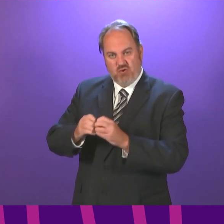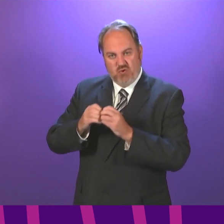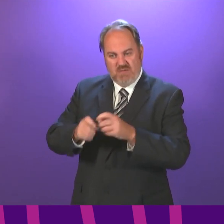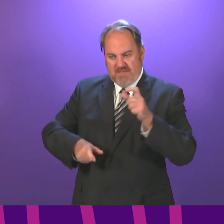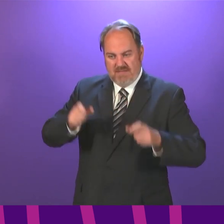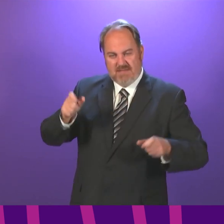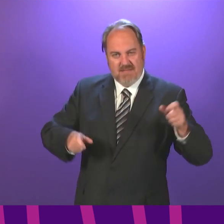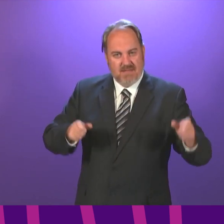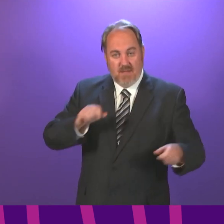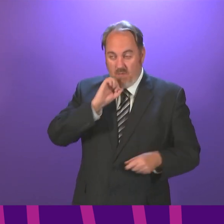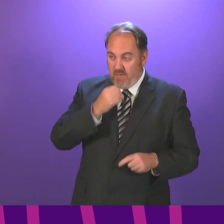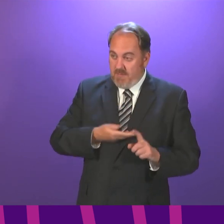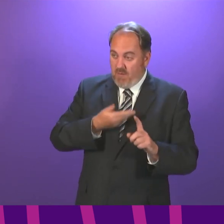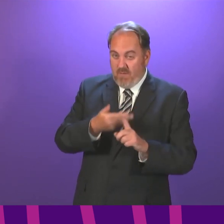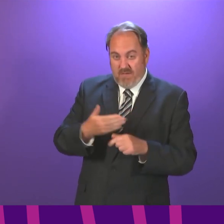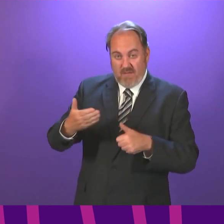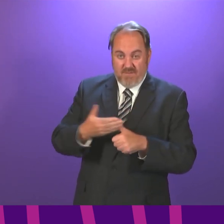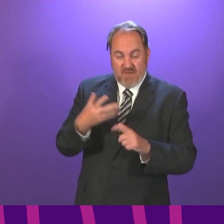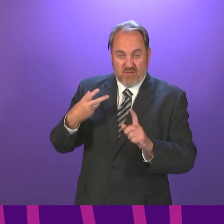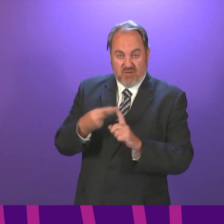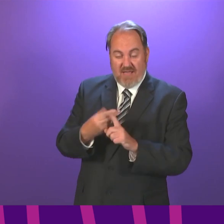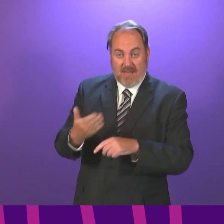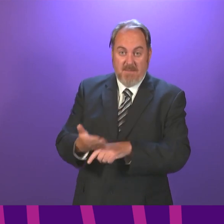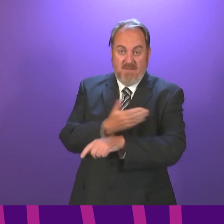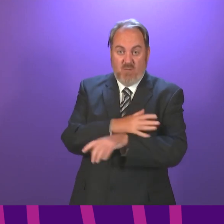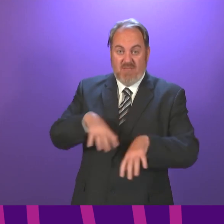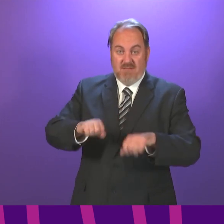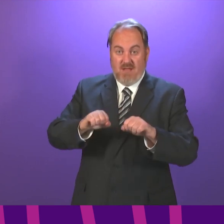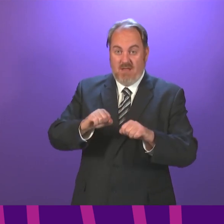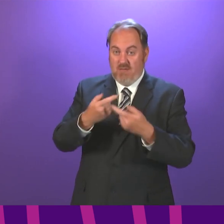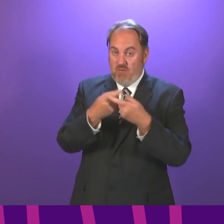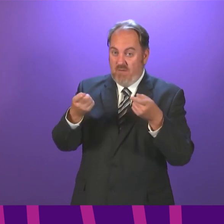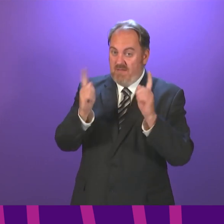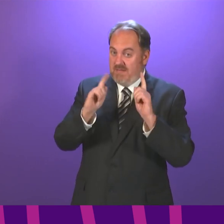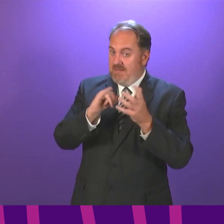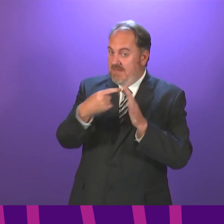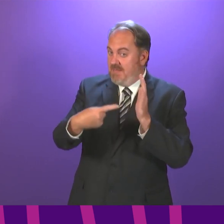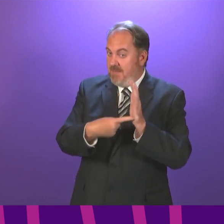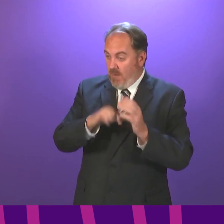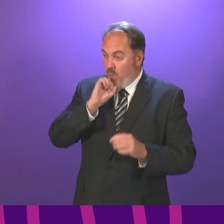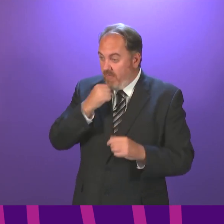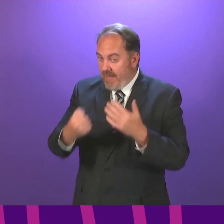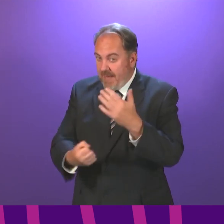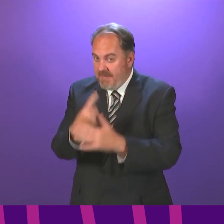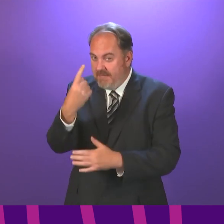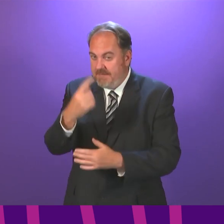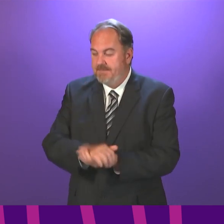every student will be offered a first dose before they start university in September? First Minister.